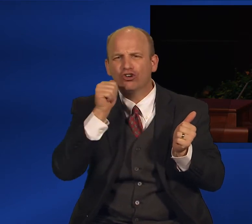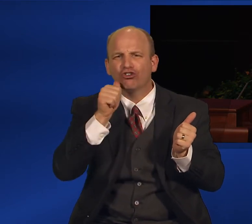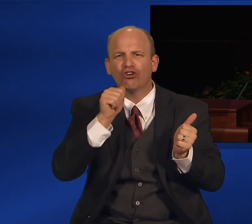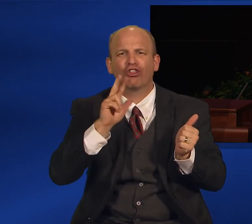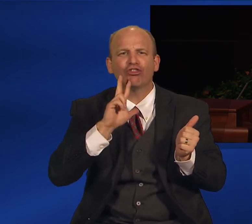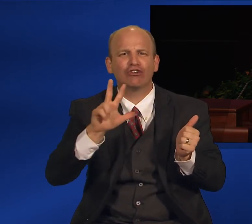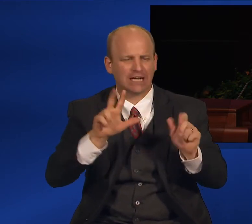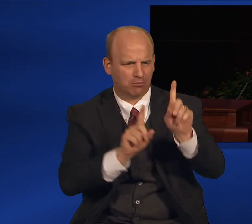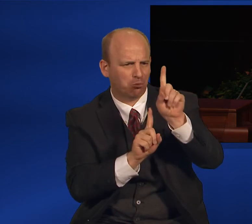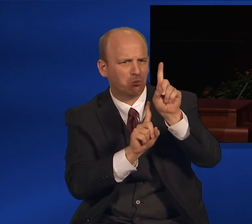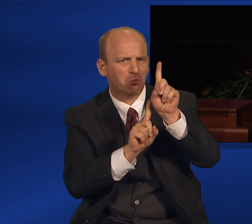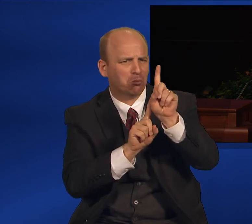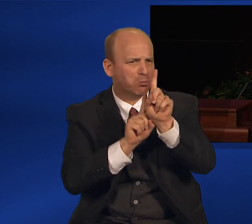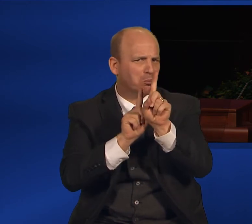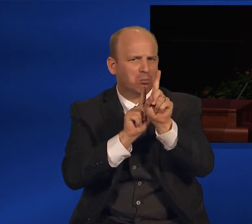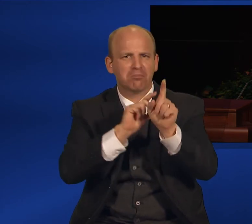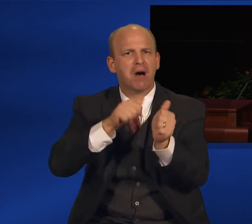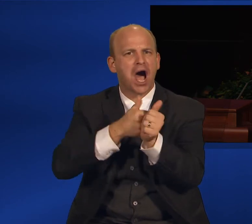with this creature?